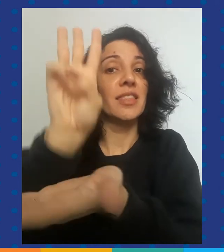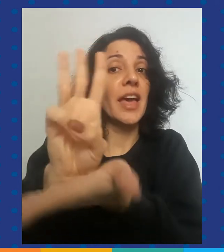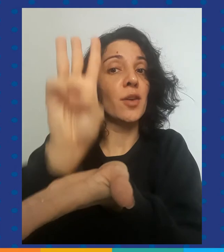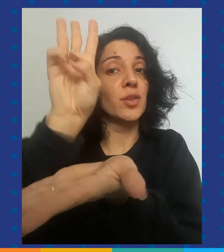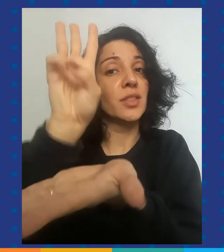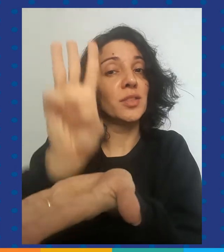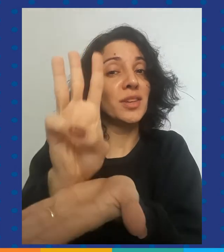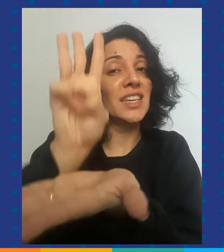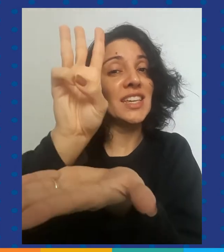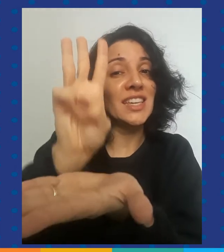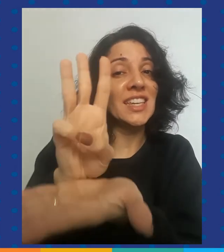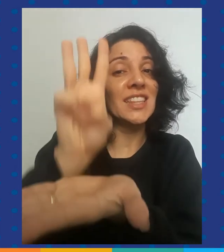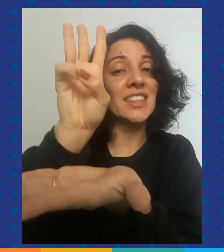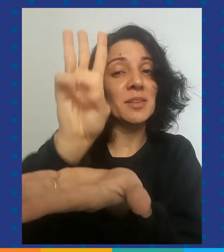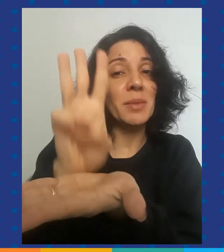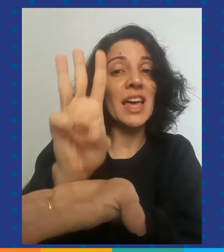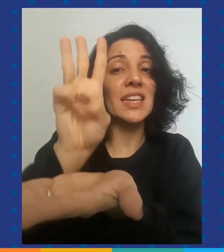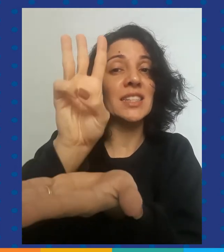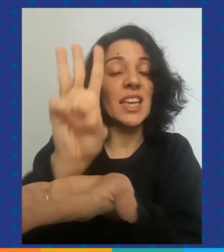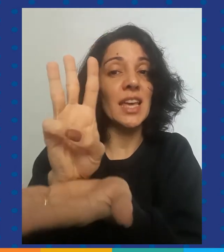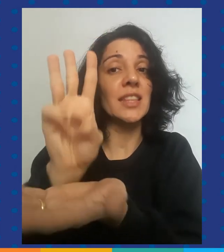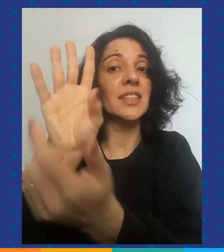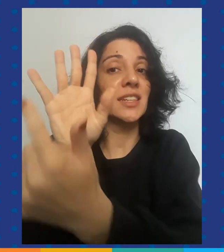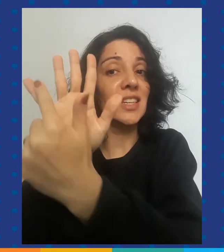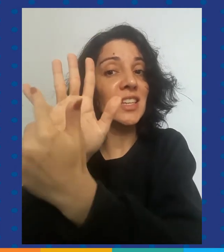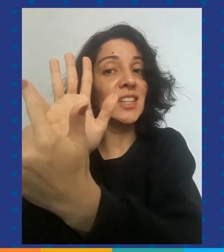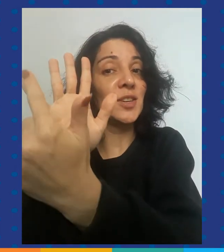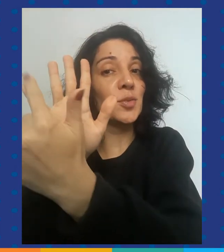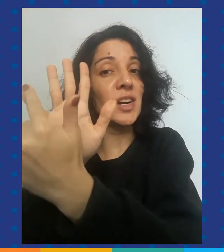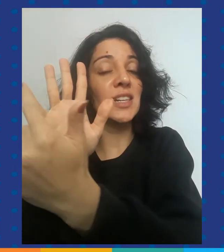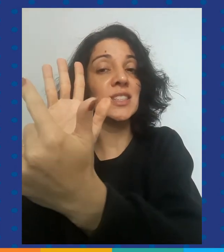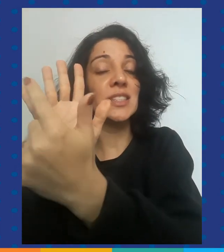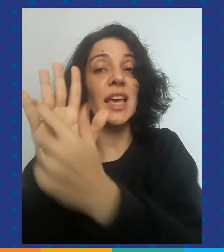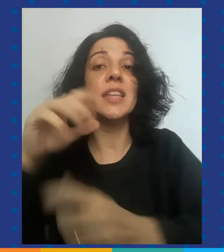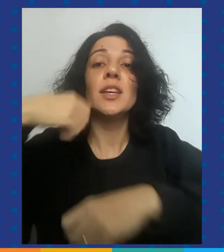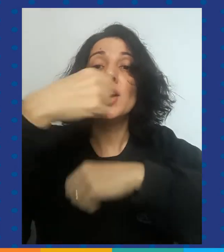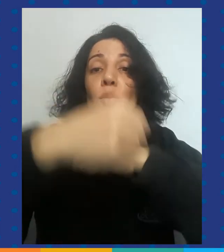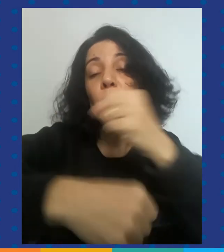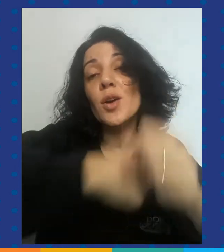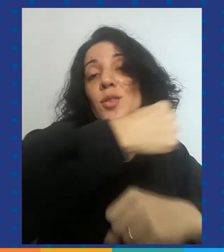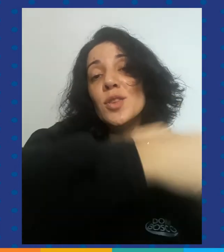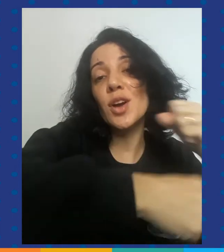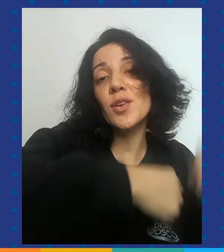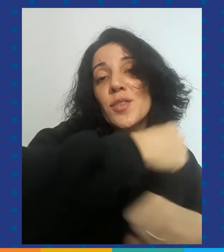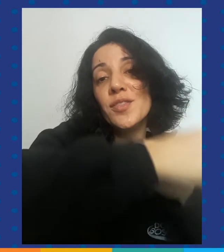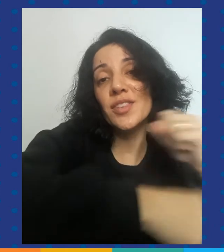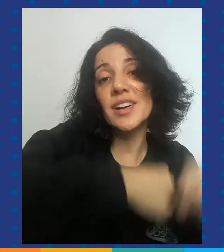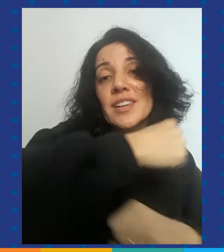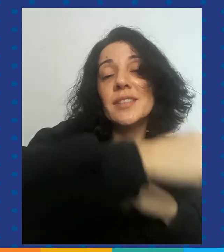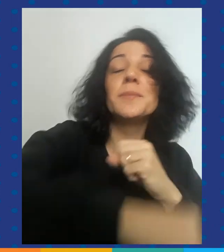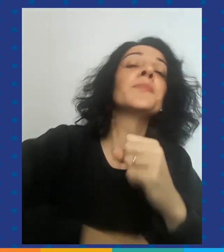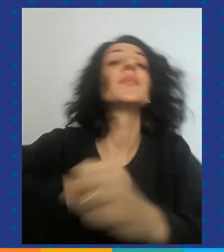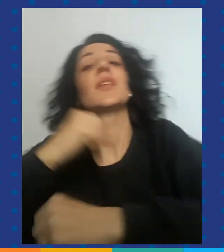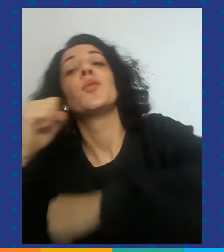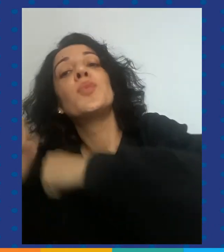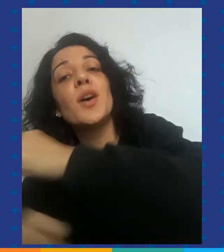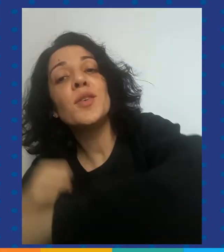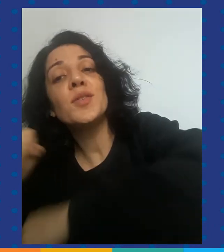There were three in the bed and the little one said, roll over,